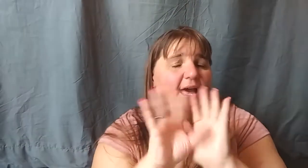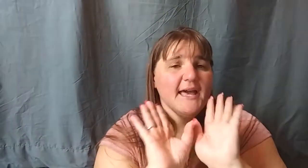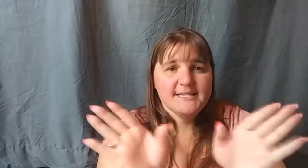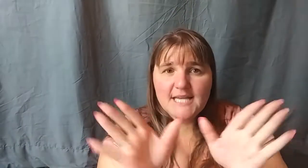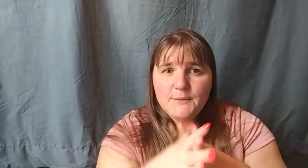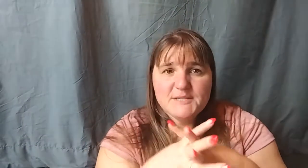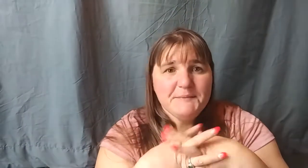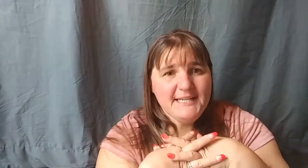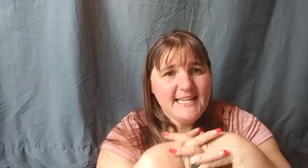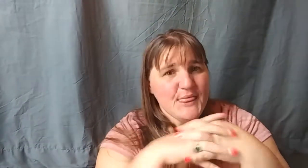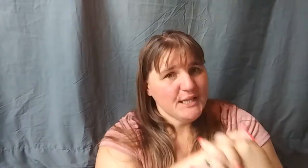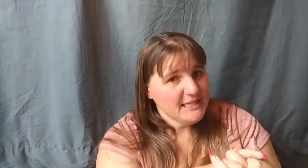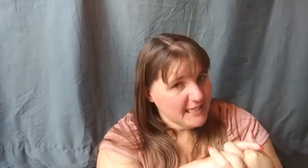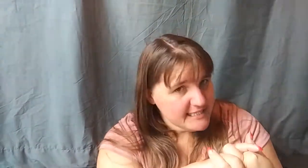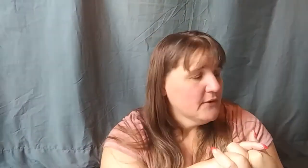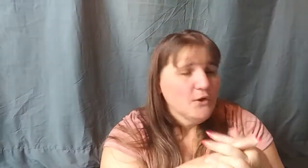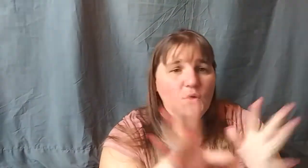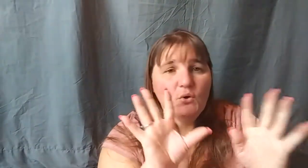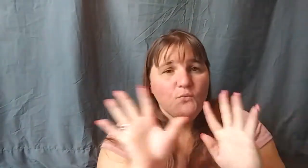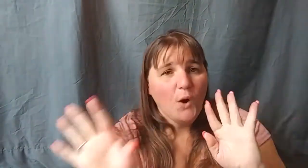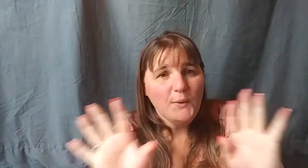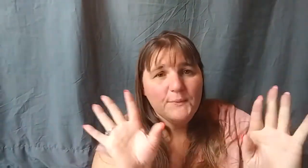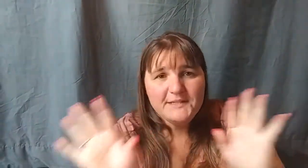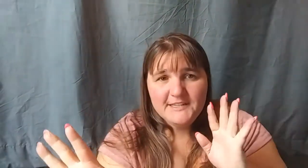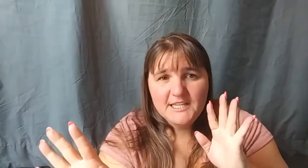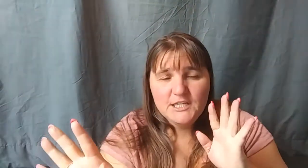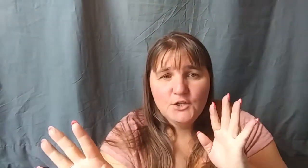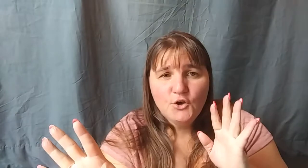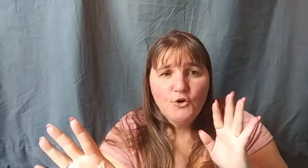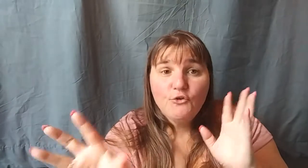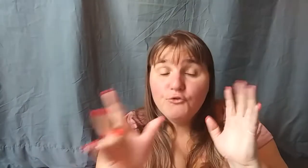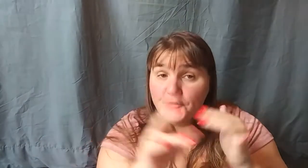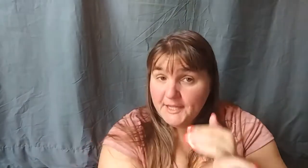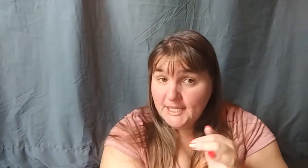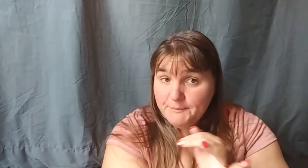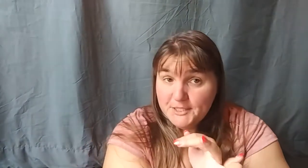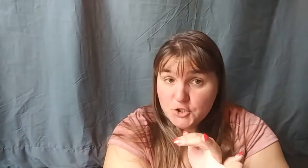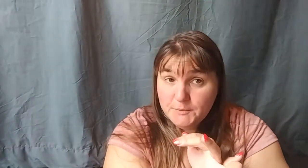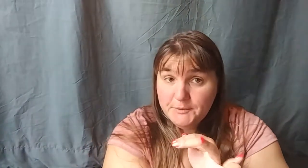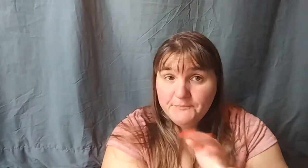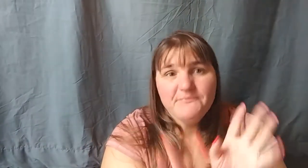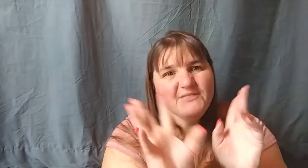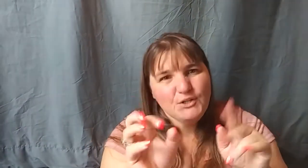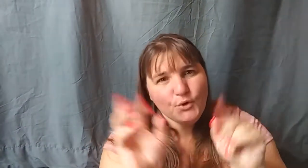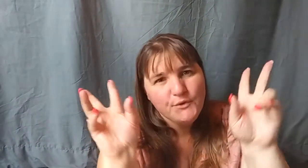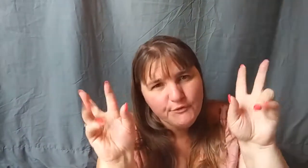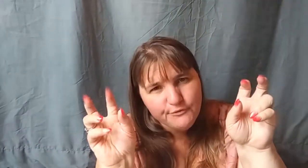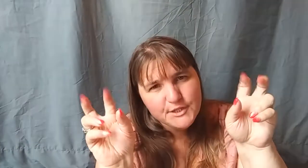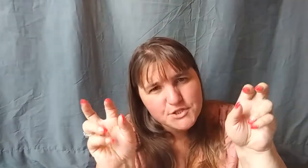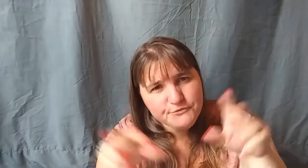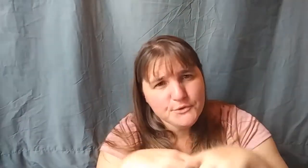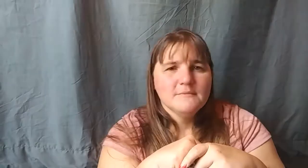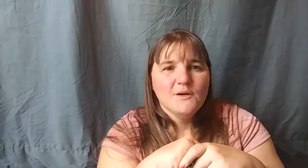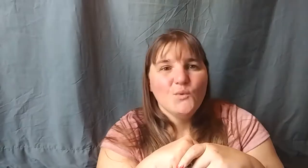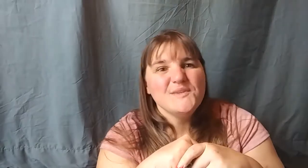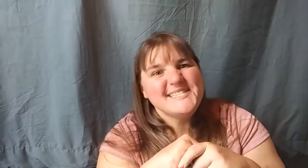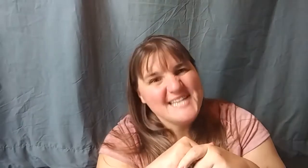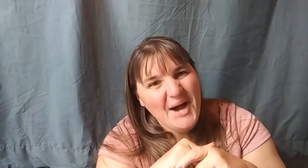I was planning the list of what we would need for the camping trip, you know, the fridge food was now on the